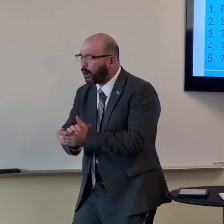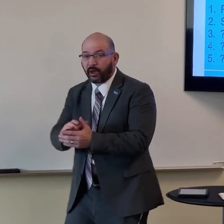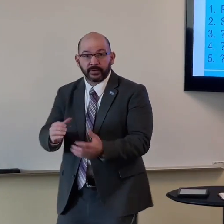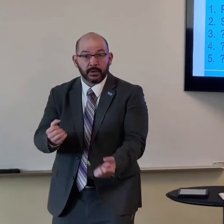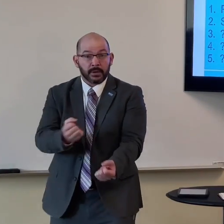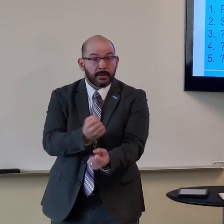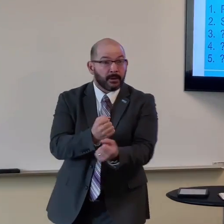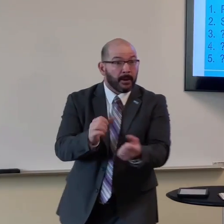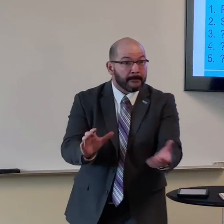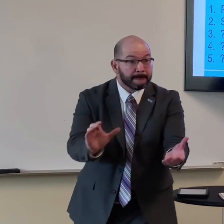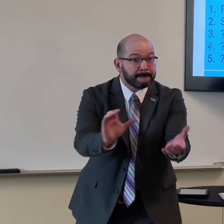you're,